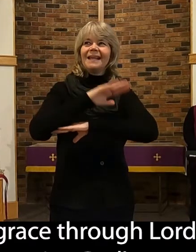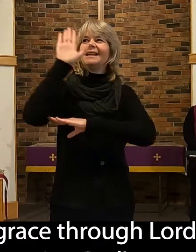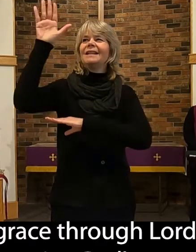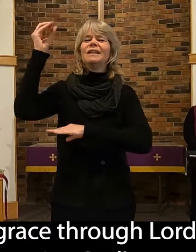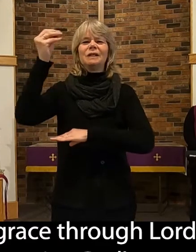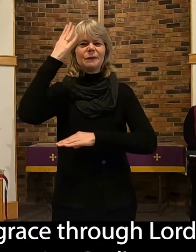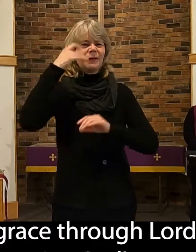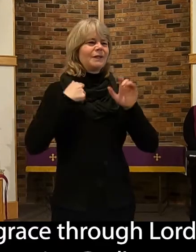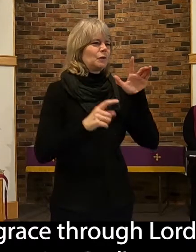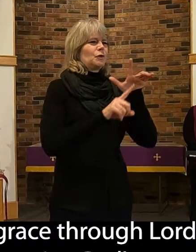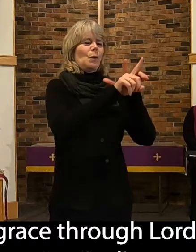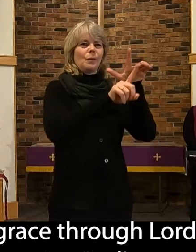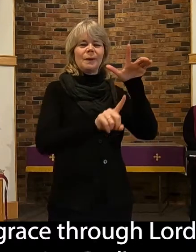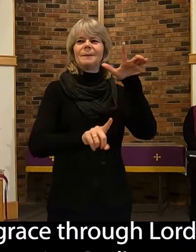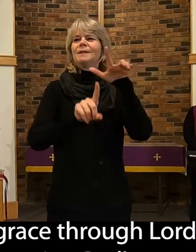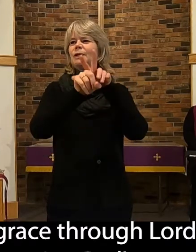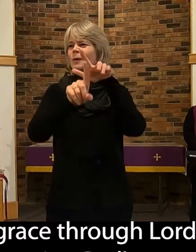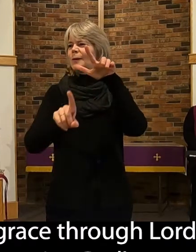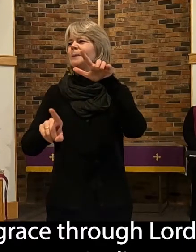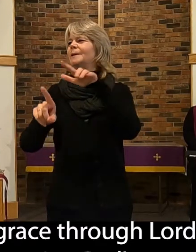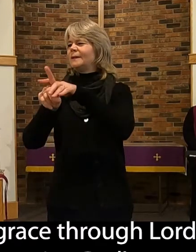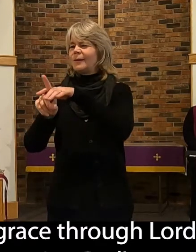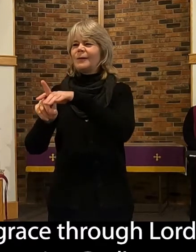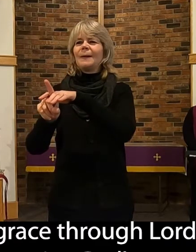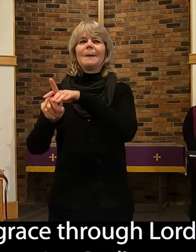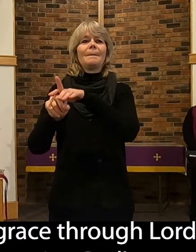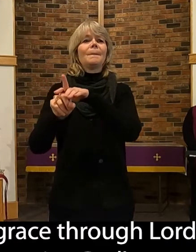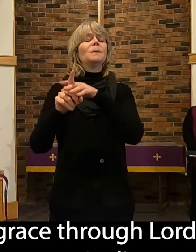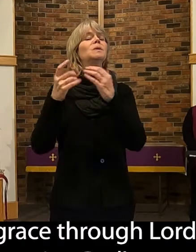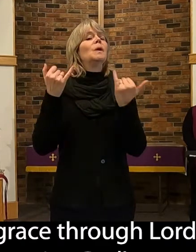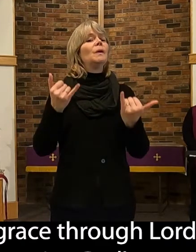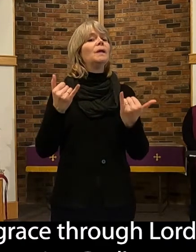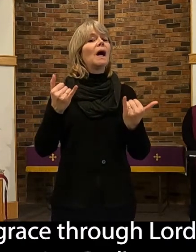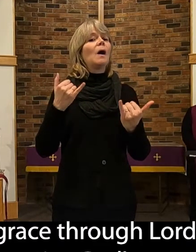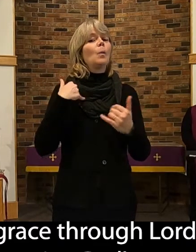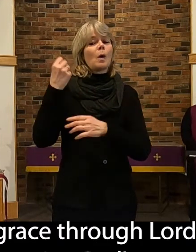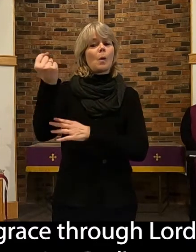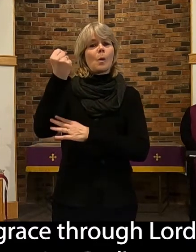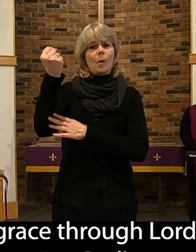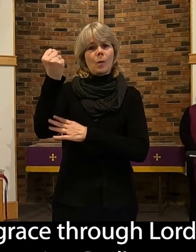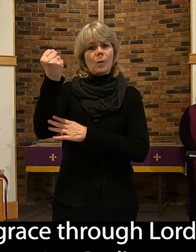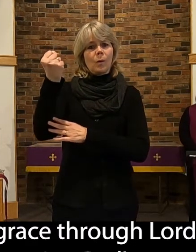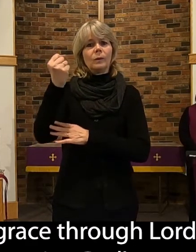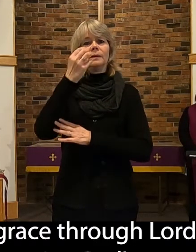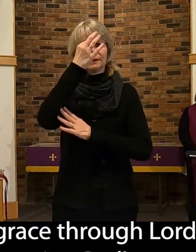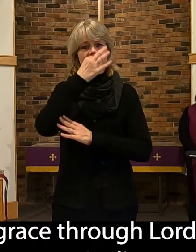as we wait to have communion until we are together in person again,